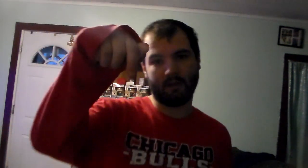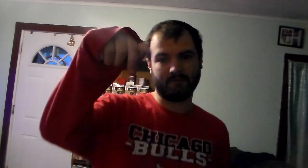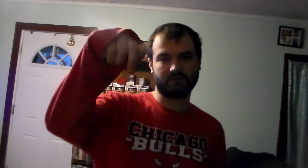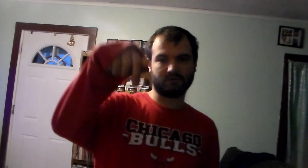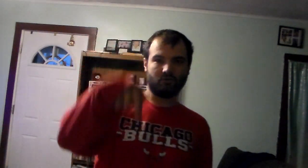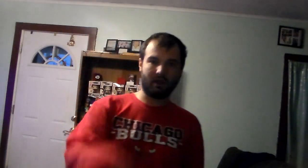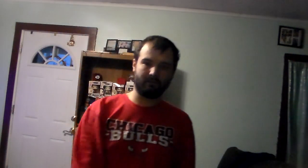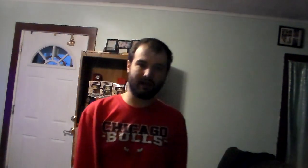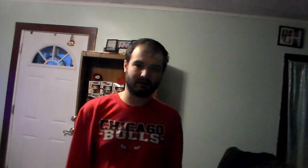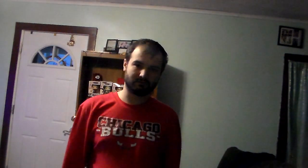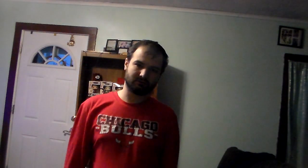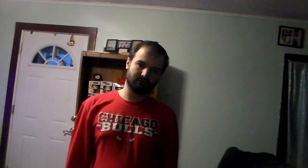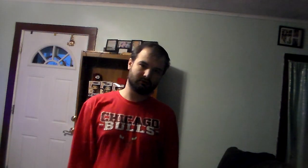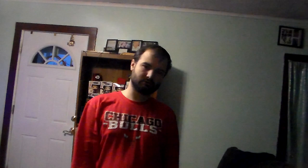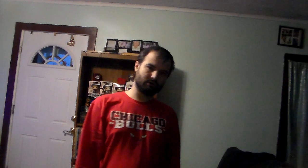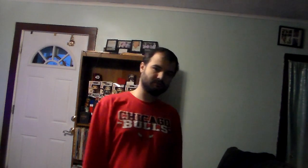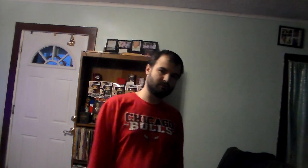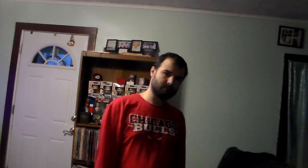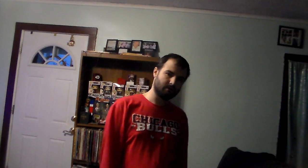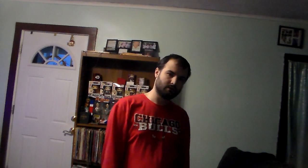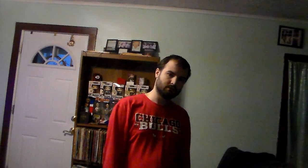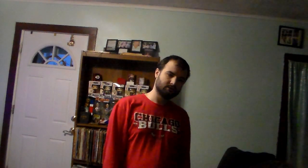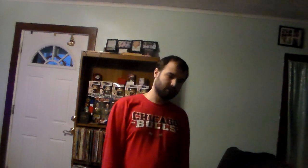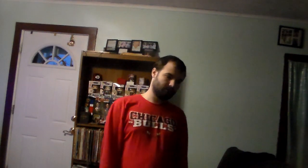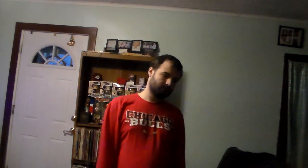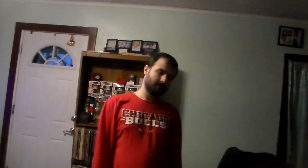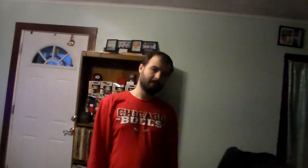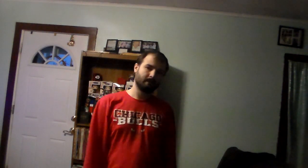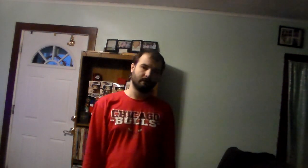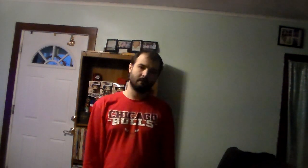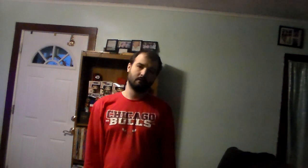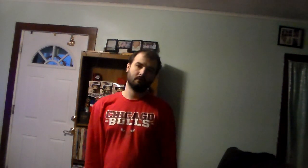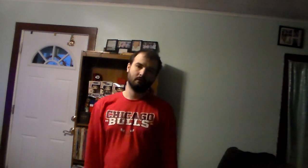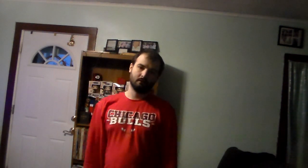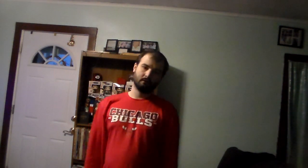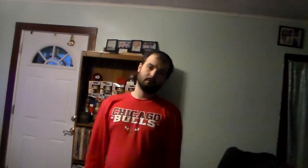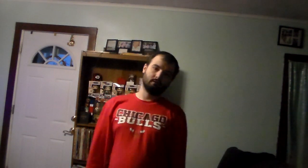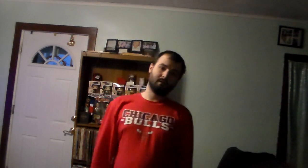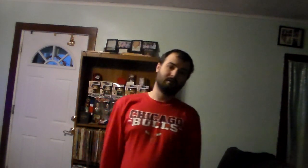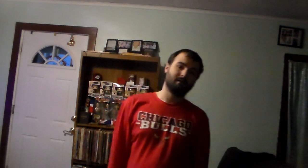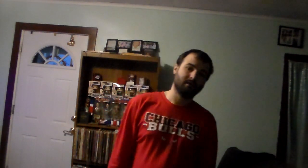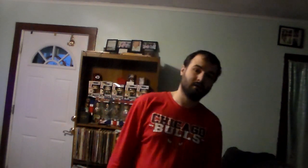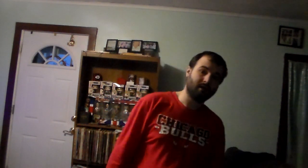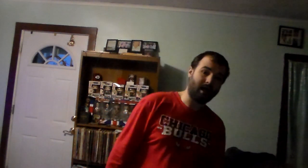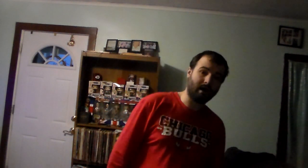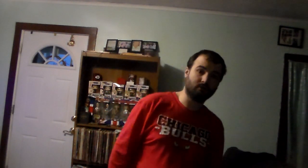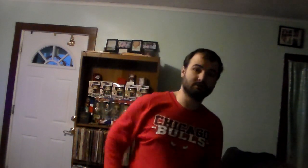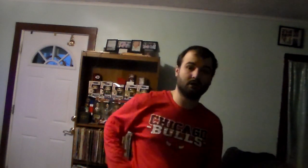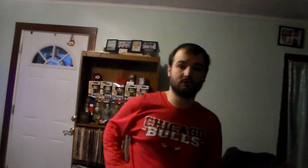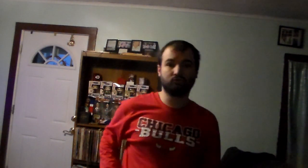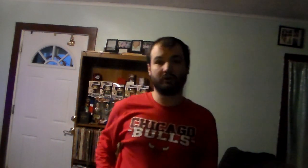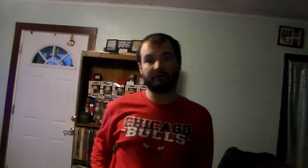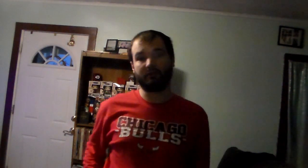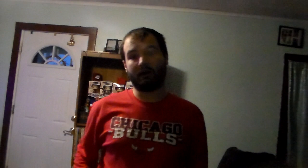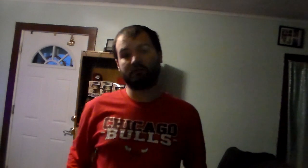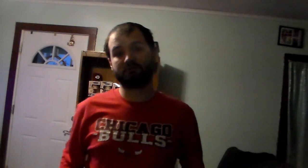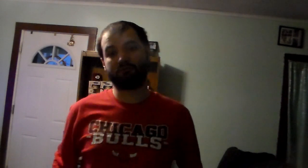comments subscribe cash ups in the description so I was on Twitter I was